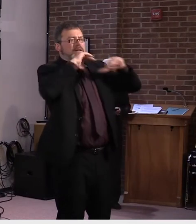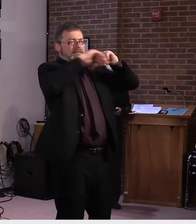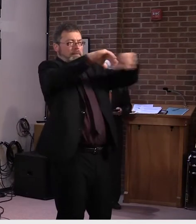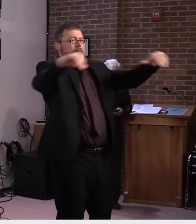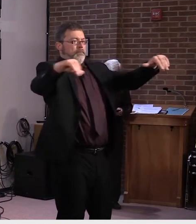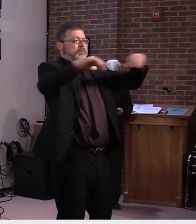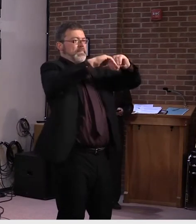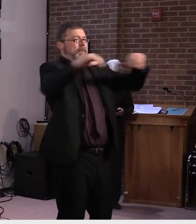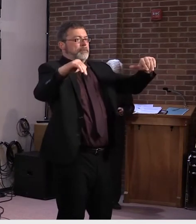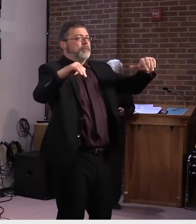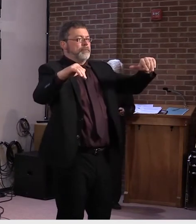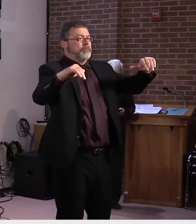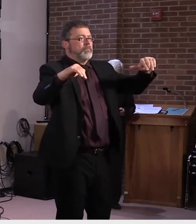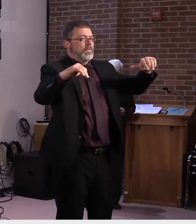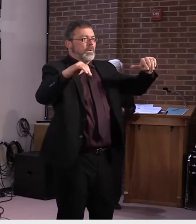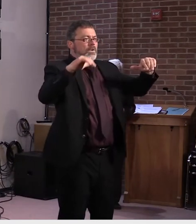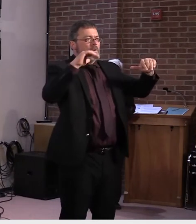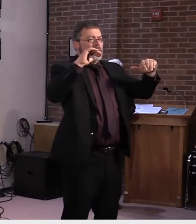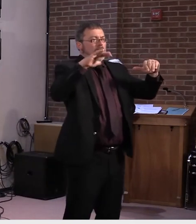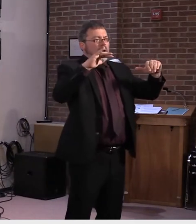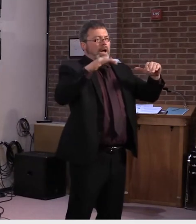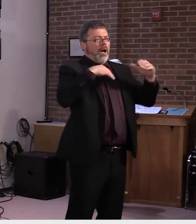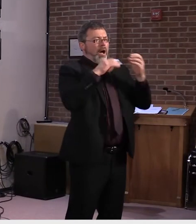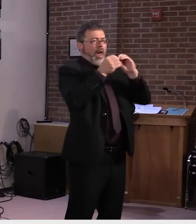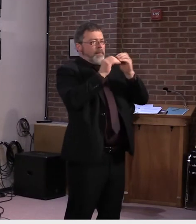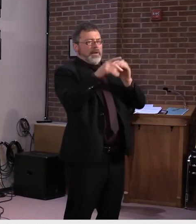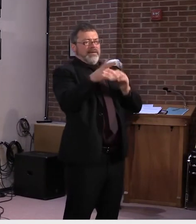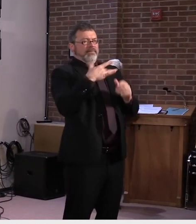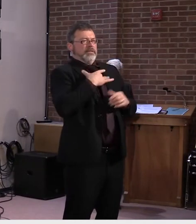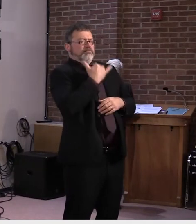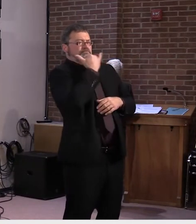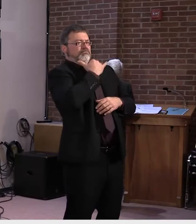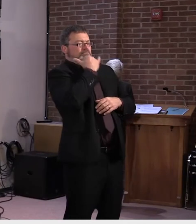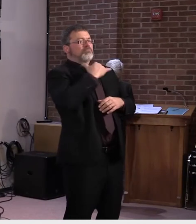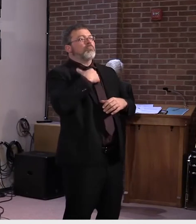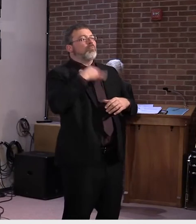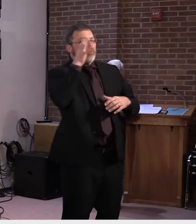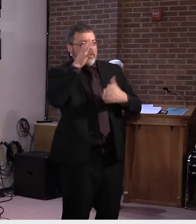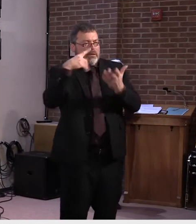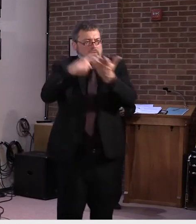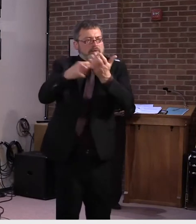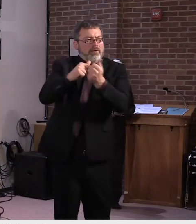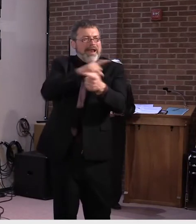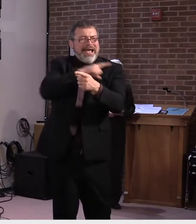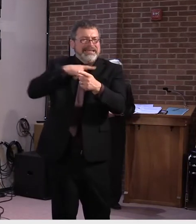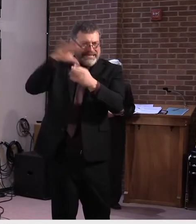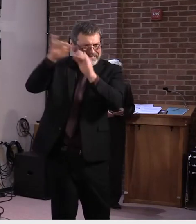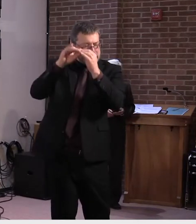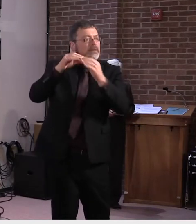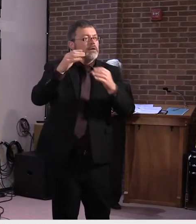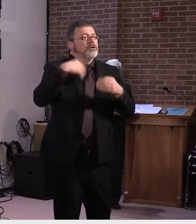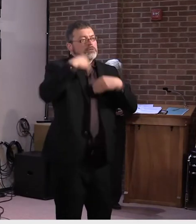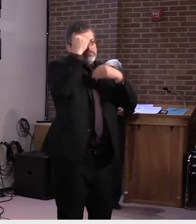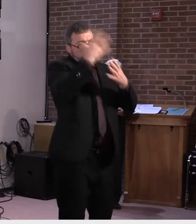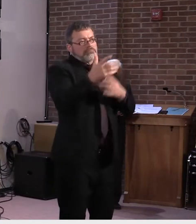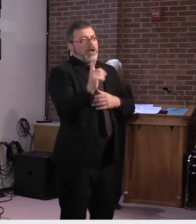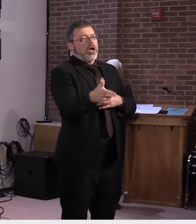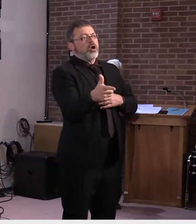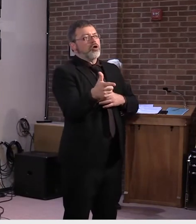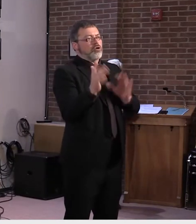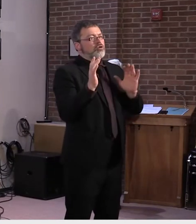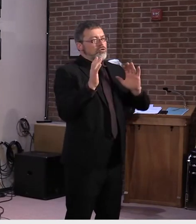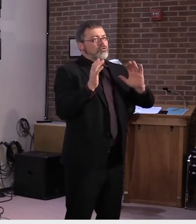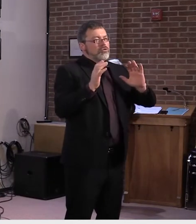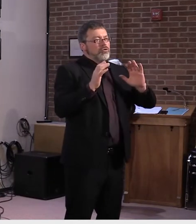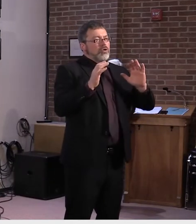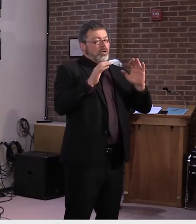We'll have conversations with the legislature about this. Uh, obviously we don't want to impact, uh, uh, property tax, uh, rate payers at this point.